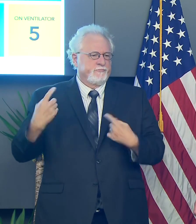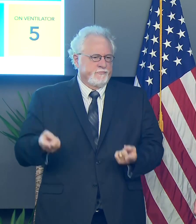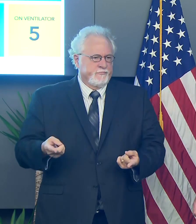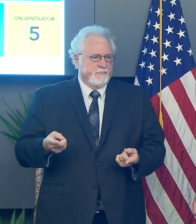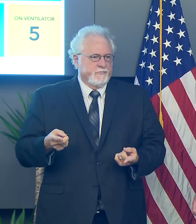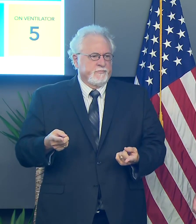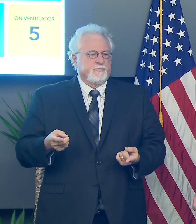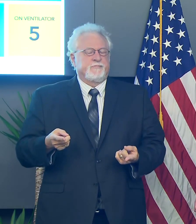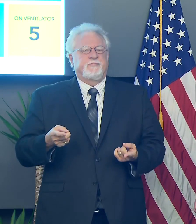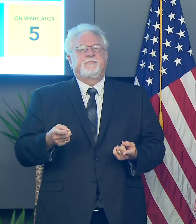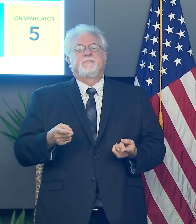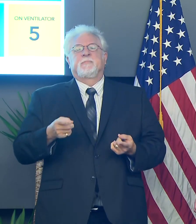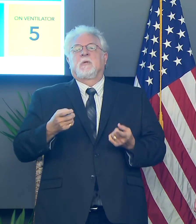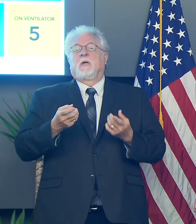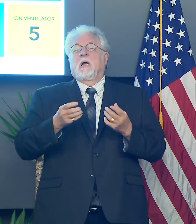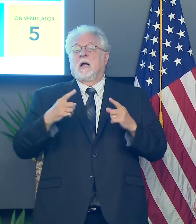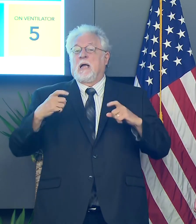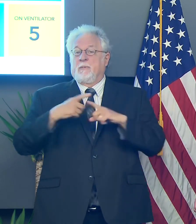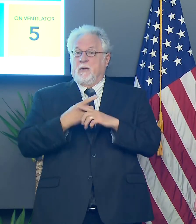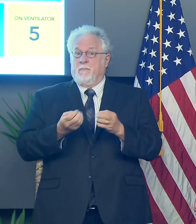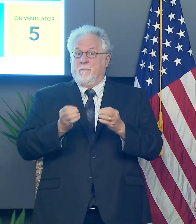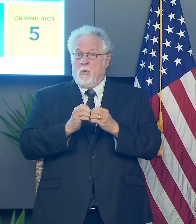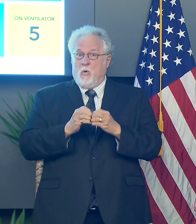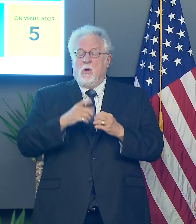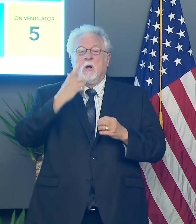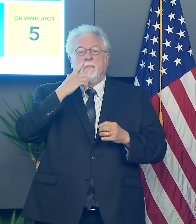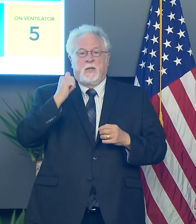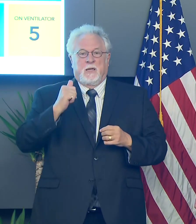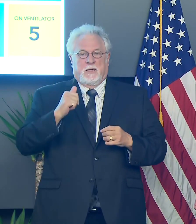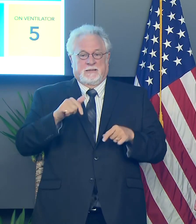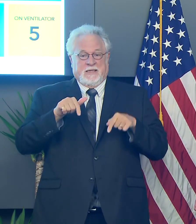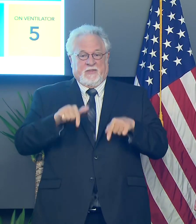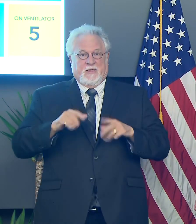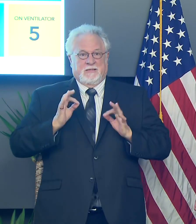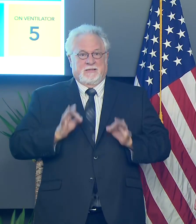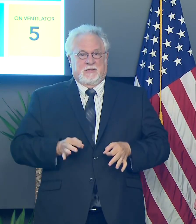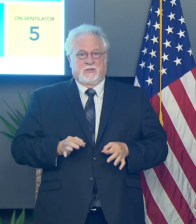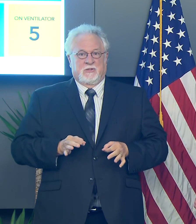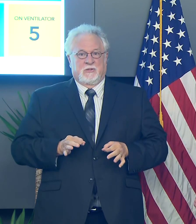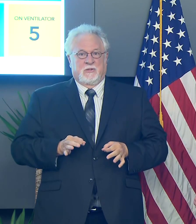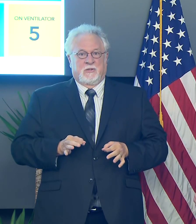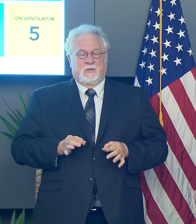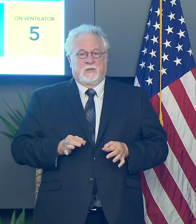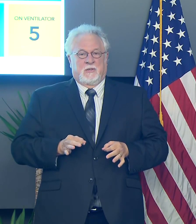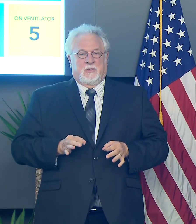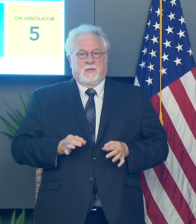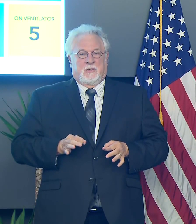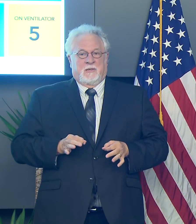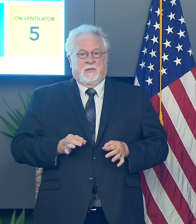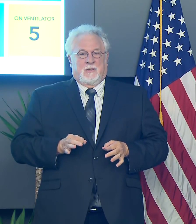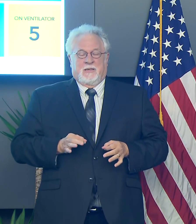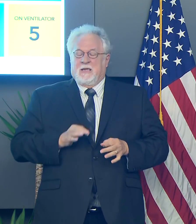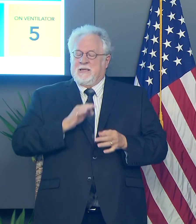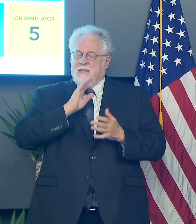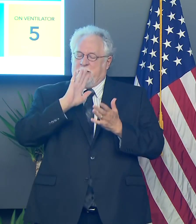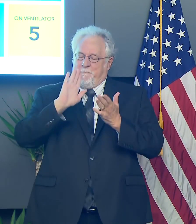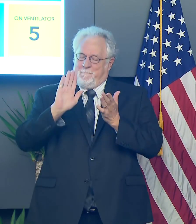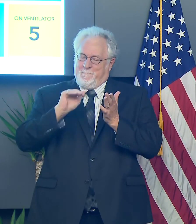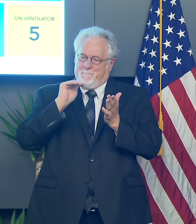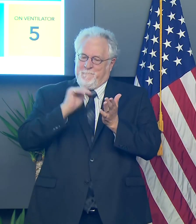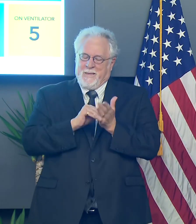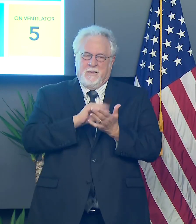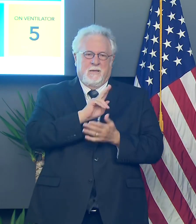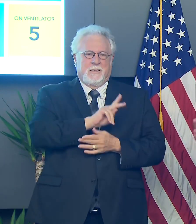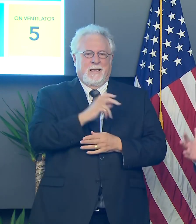Uh, it is further complicated this time by the fact that this decision comes, um, right in the middle of, when